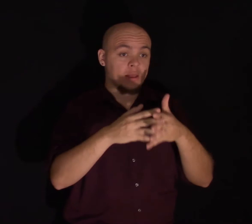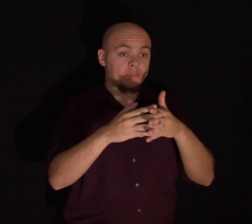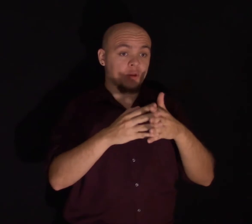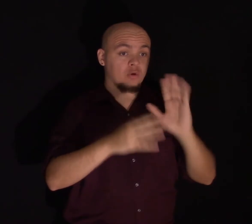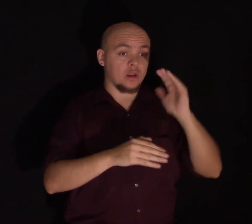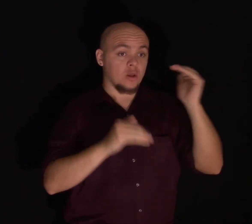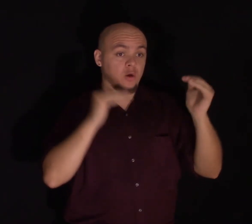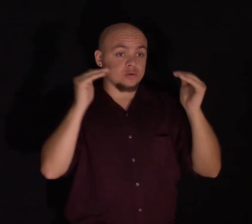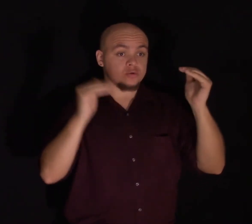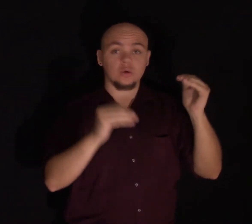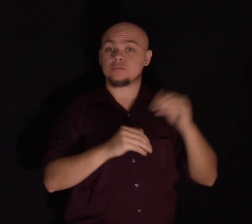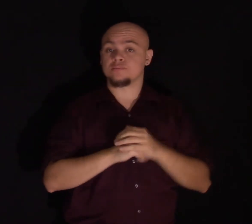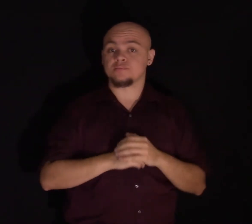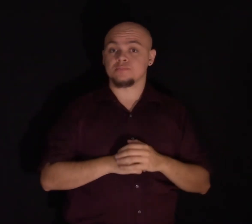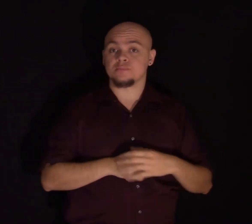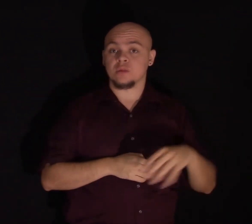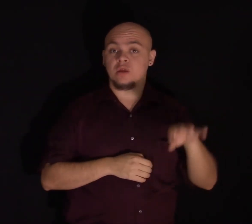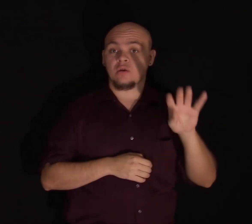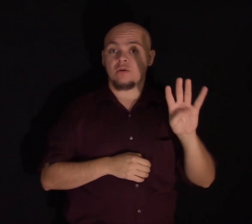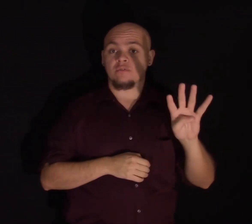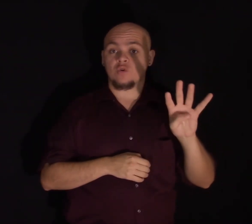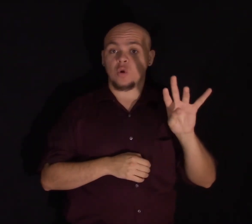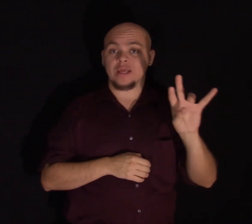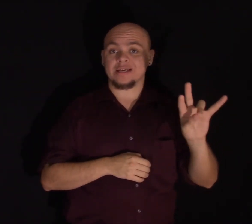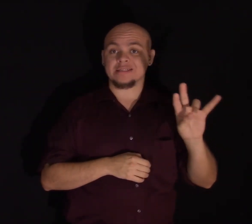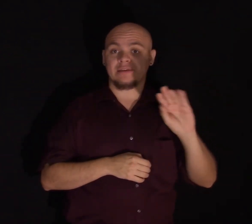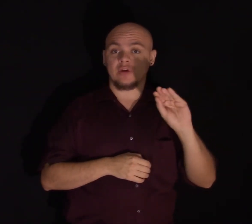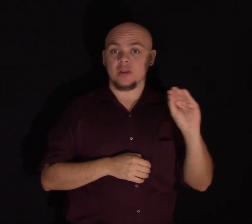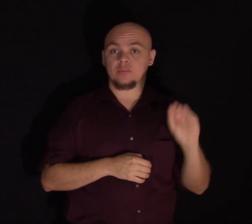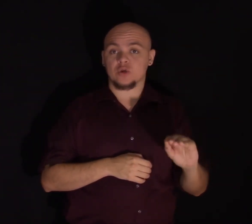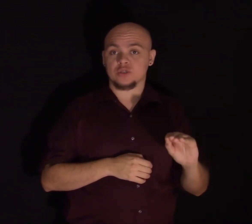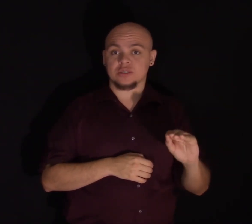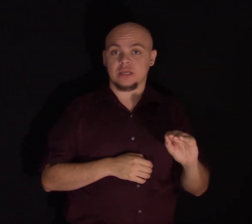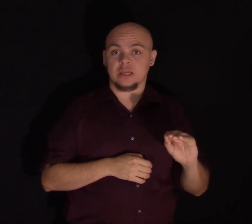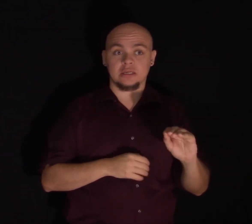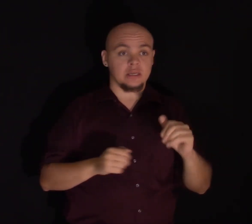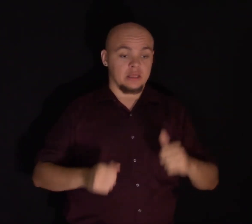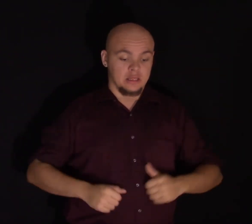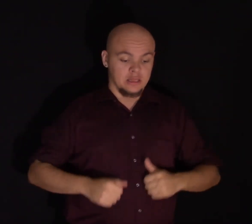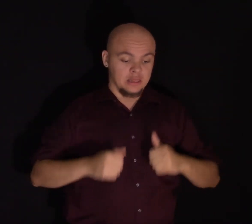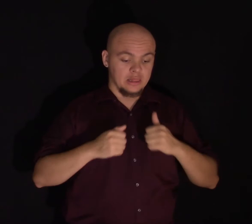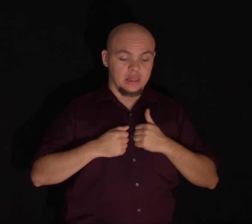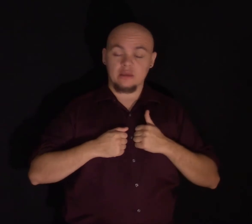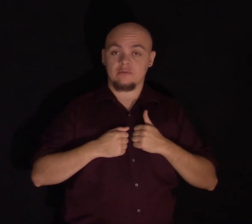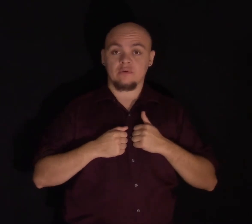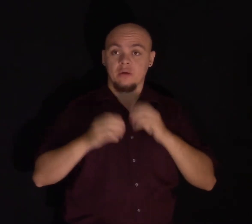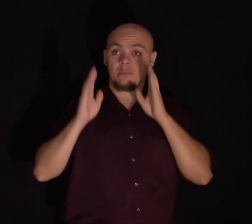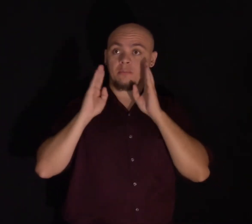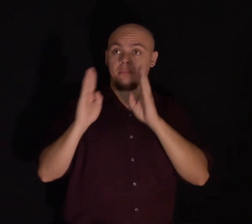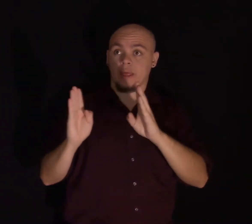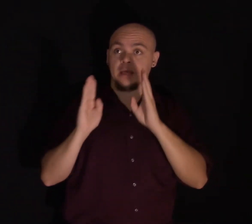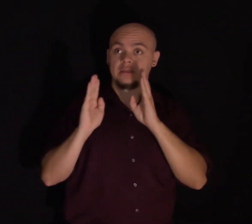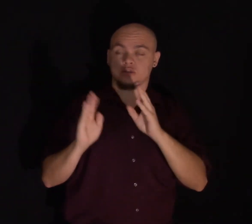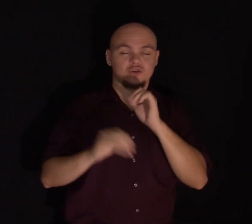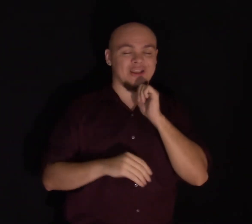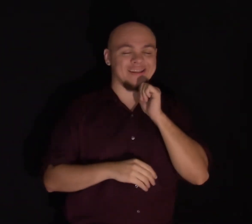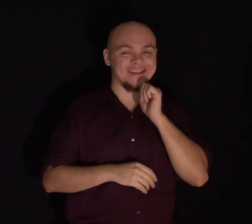47% of her or his waking life not paying attention to what we're doing.